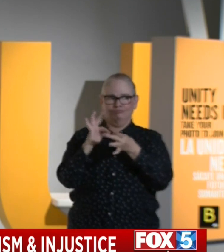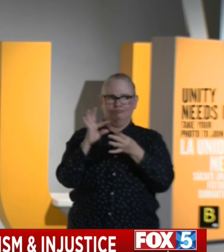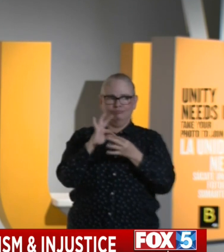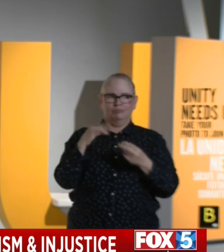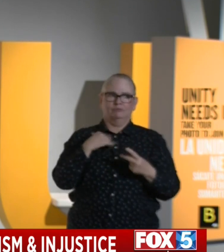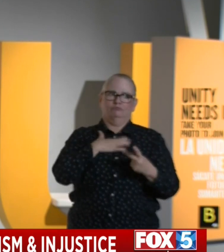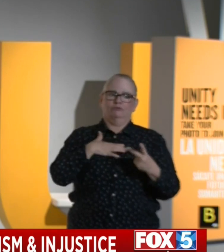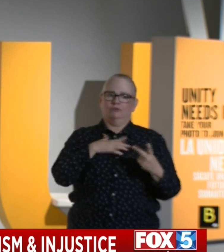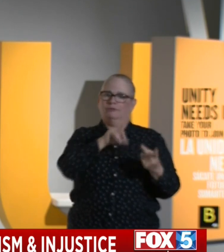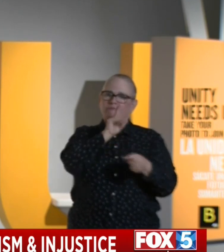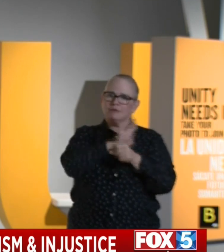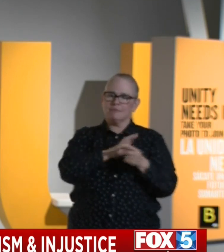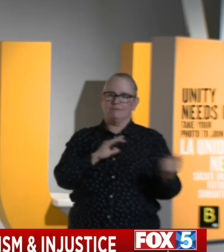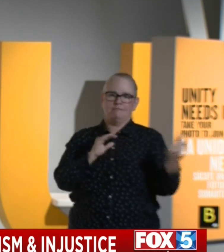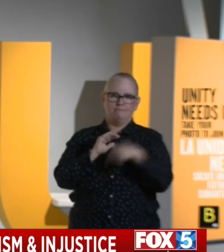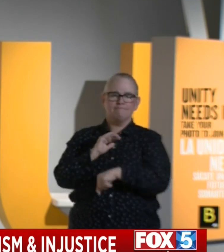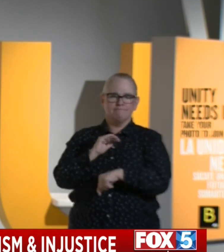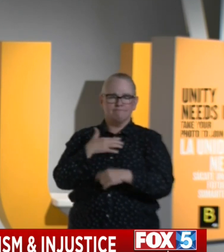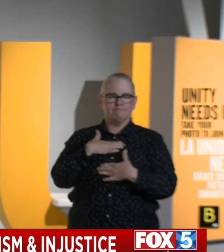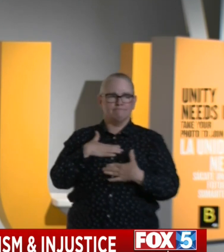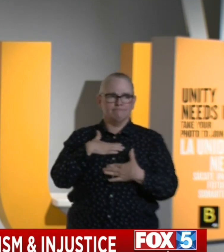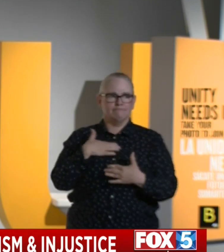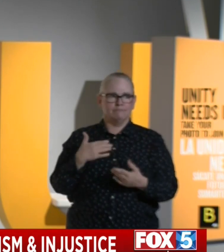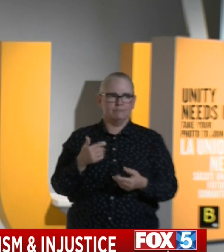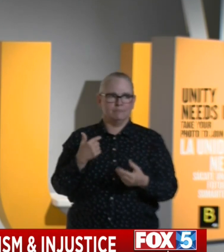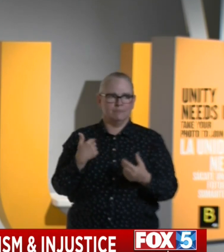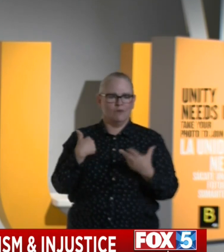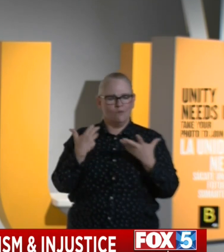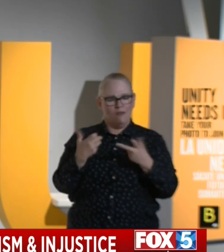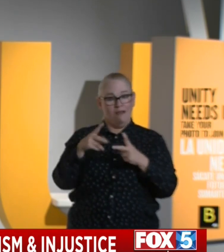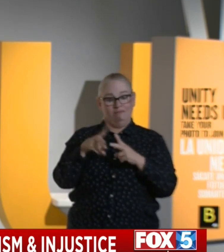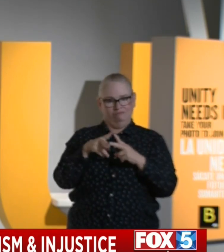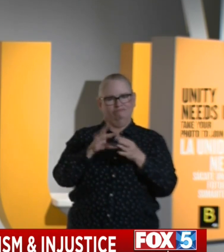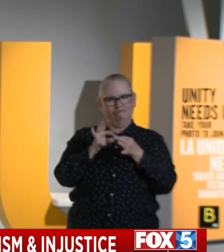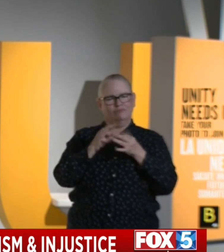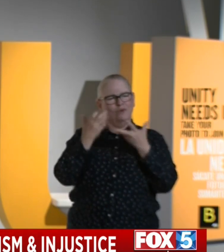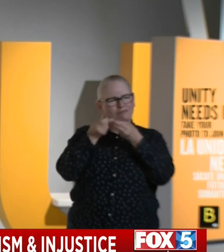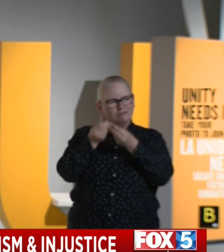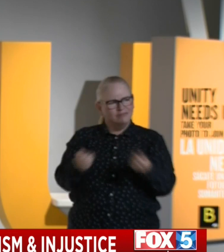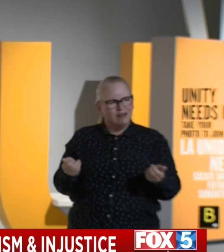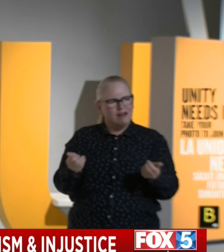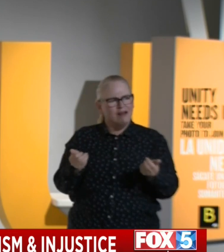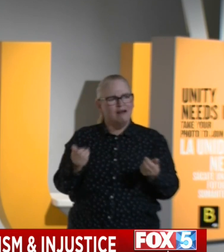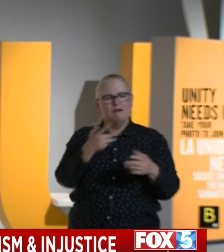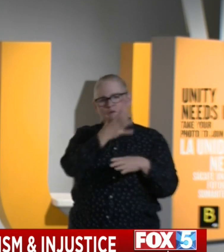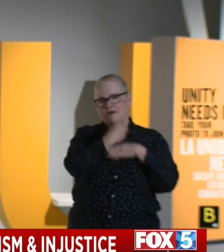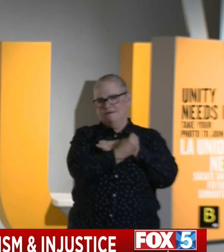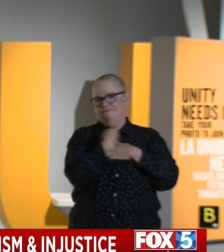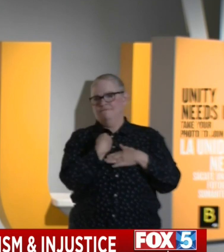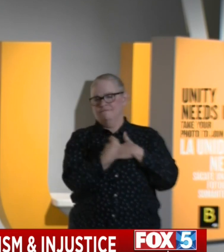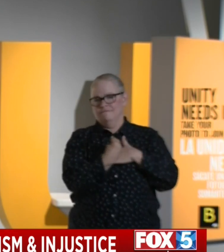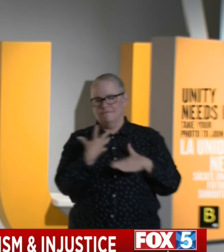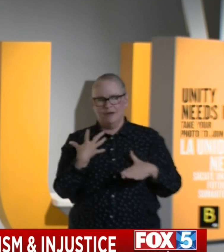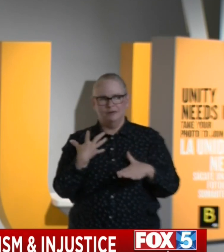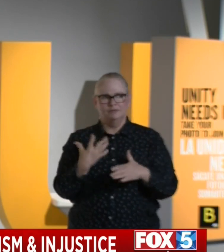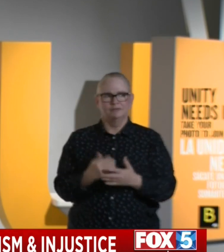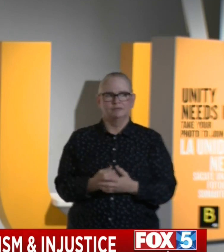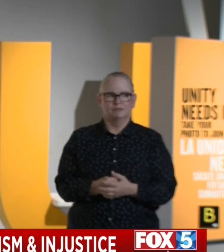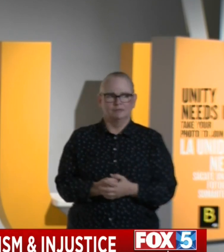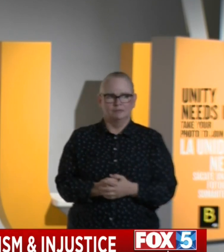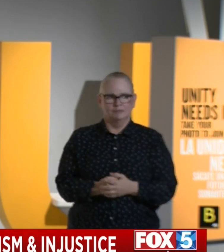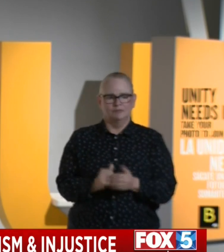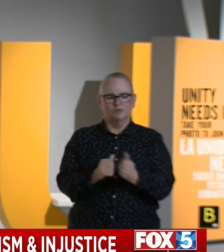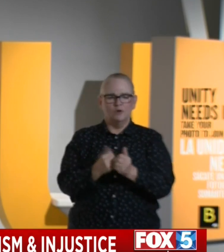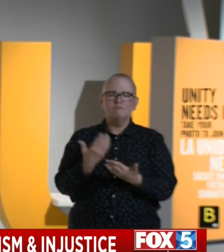to this cause and their resolve to advise us and to move forward very deliberate of speed with recommendations to